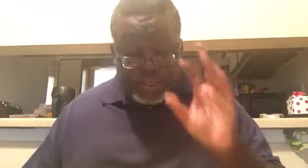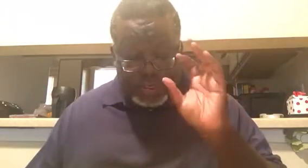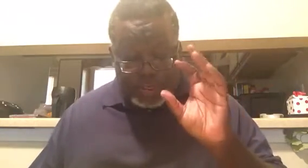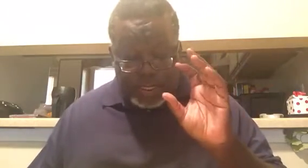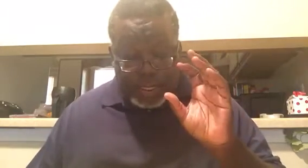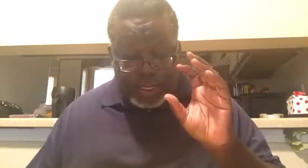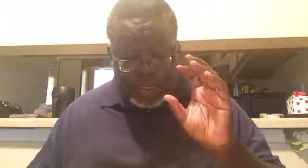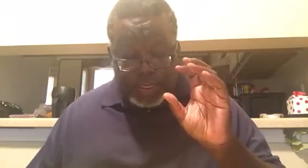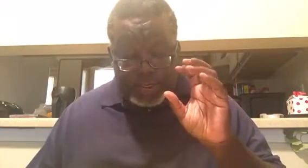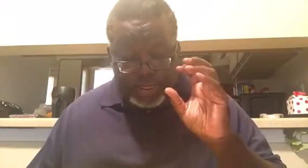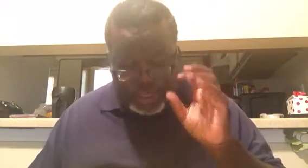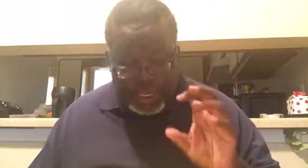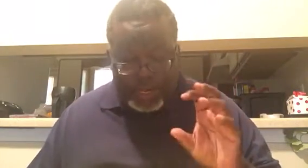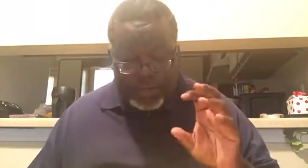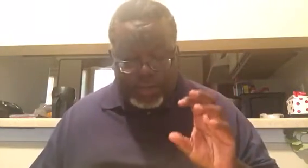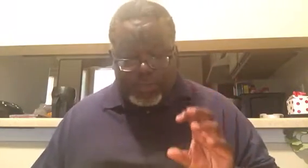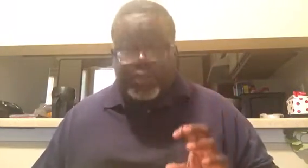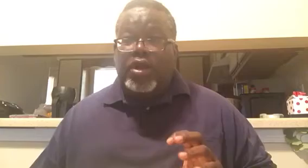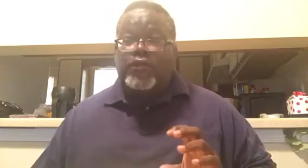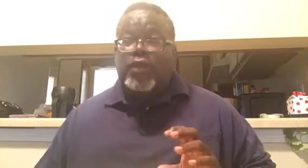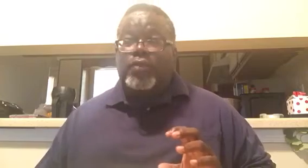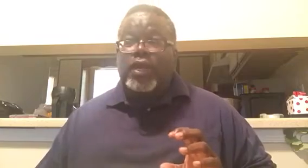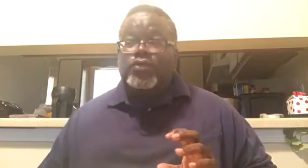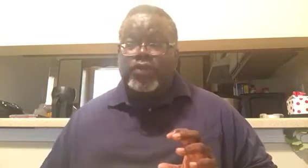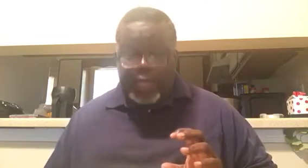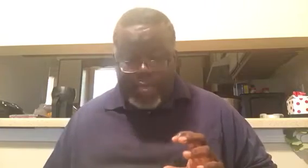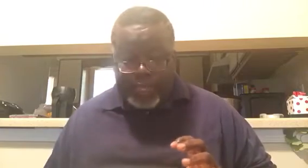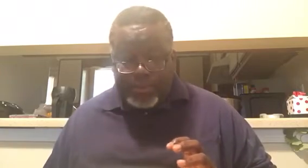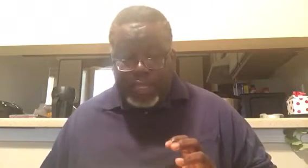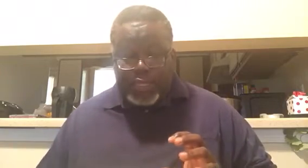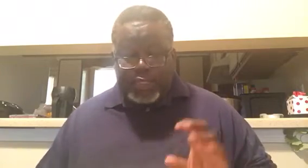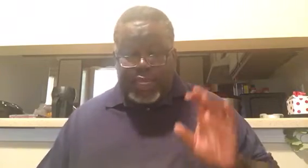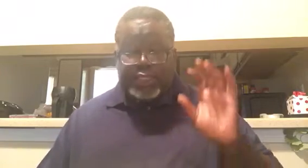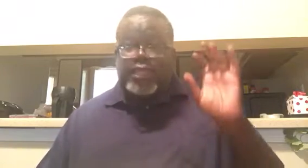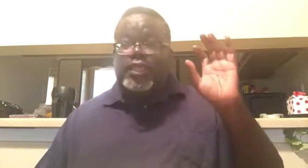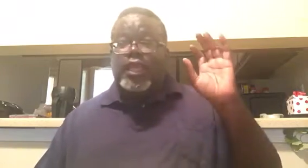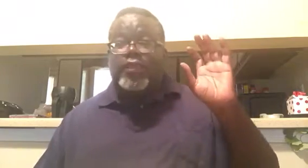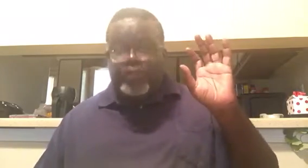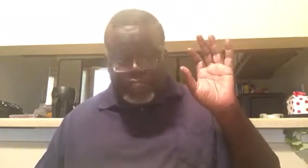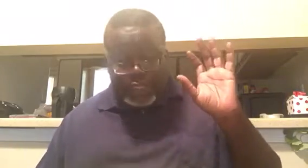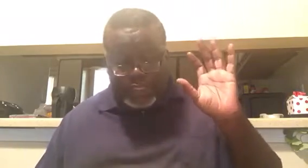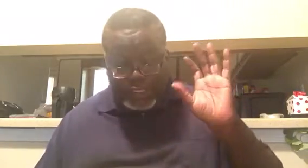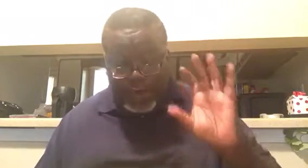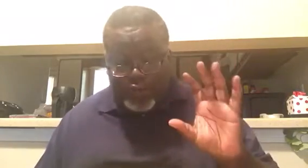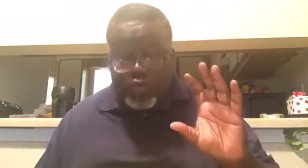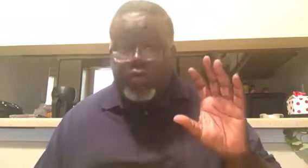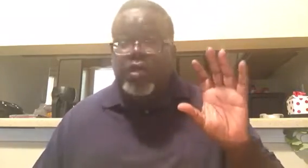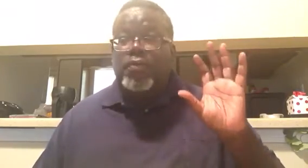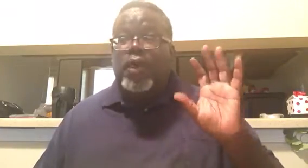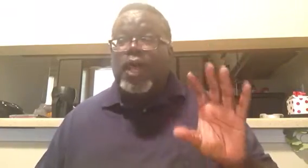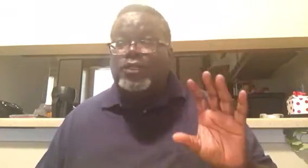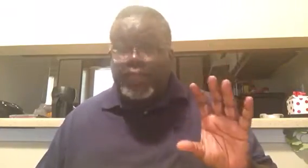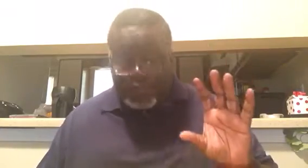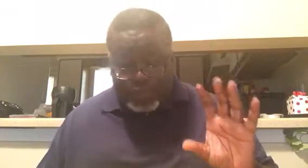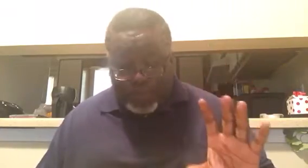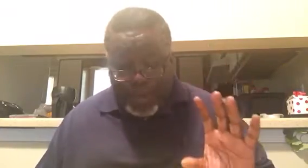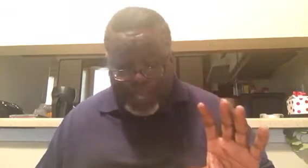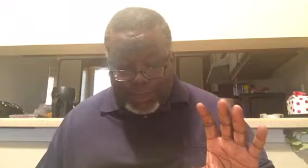just, uh, just shell. I'm sorry if I pronounced your name says that they have received several positive surprises